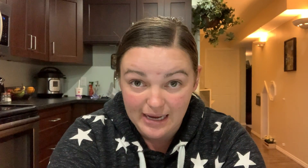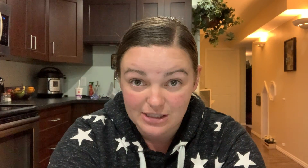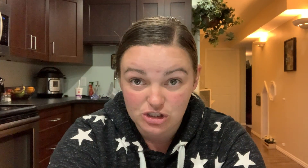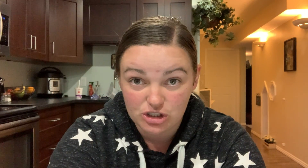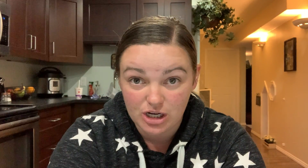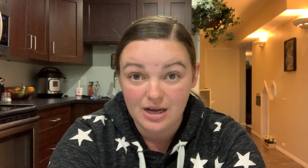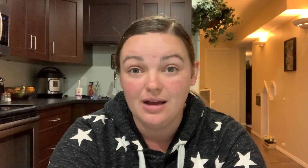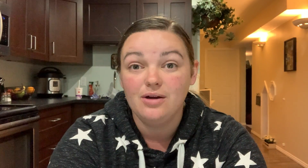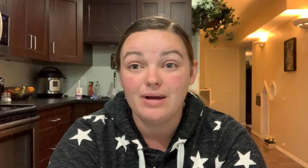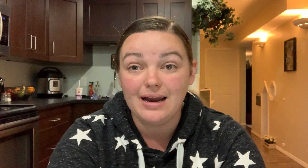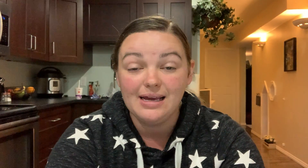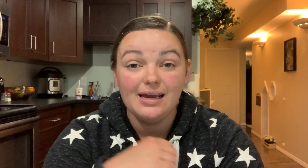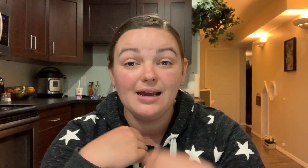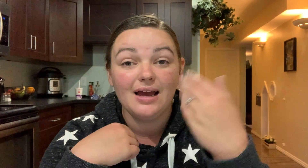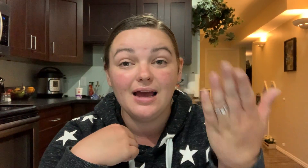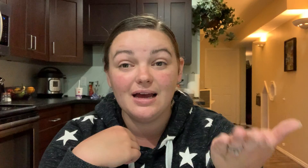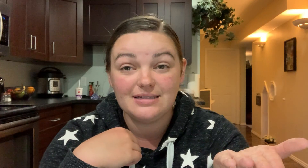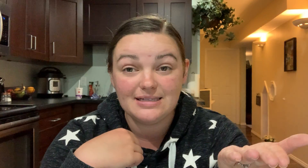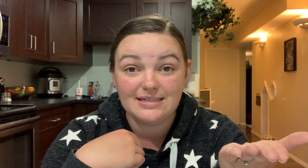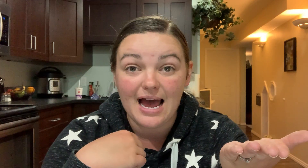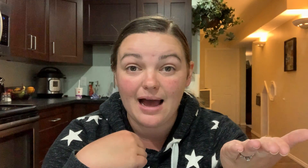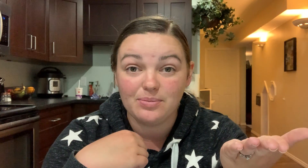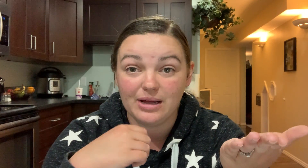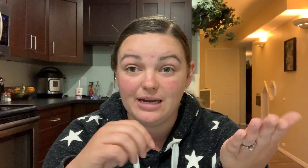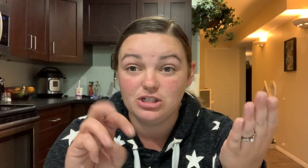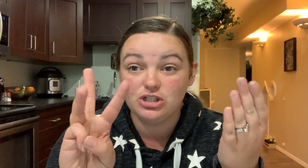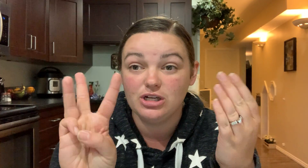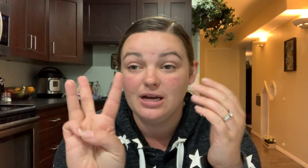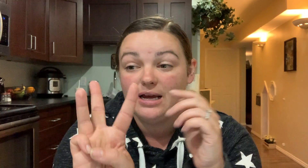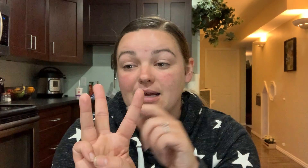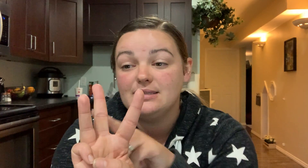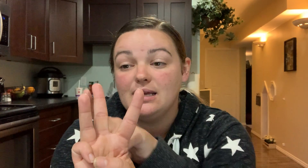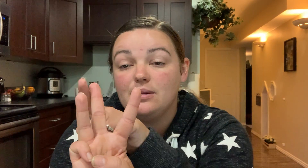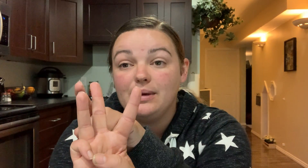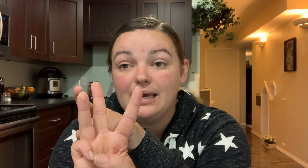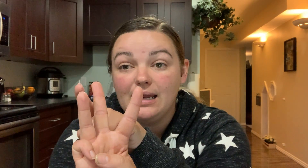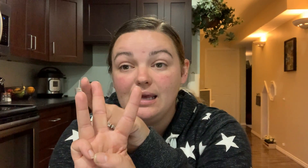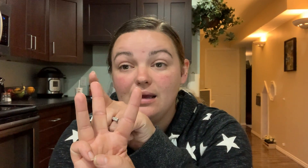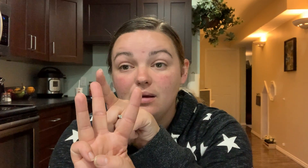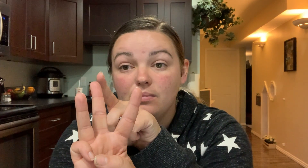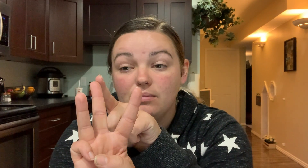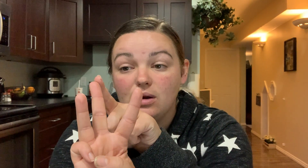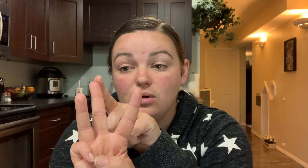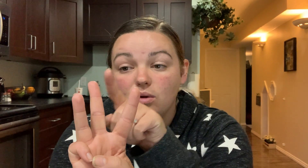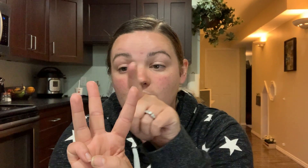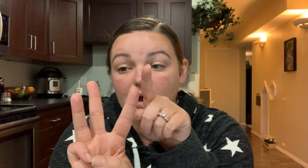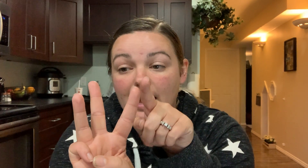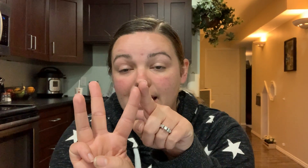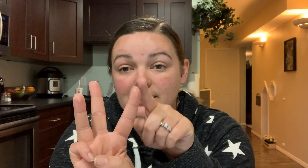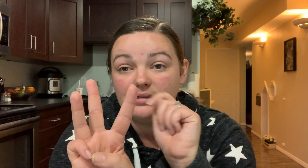ready establish is it in the beginning middle or end